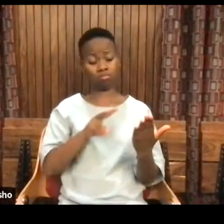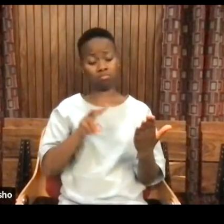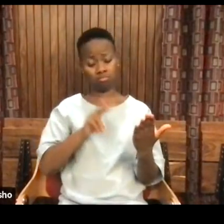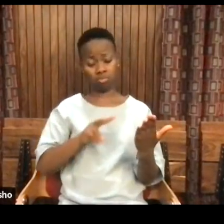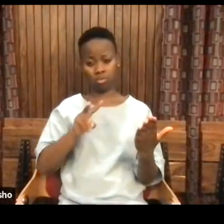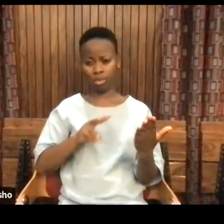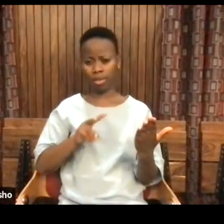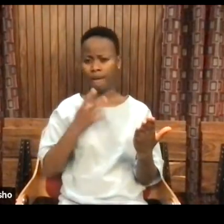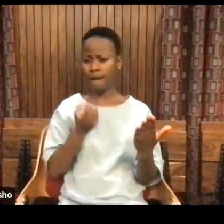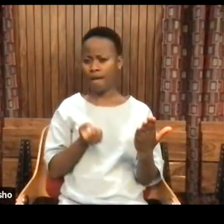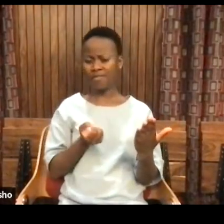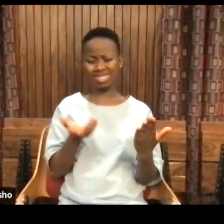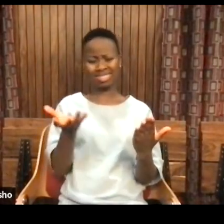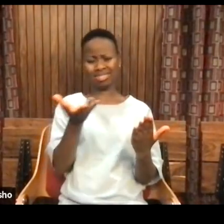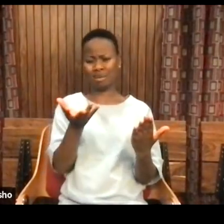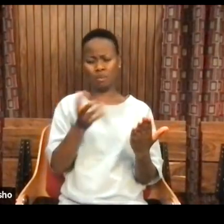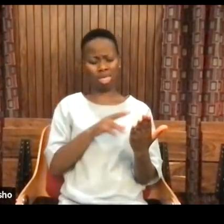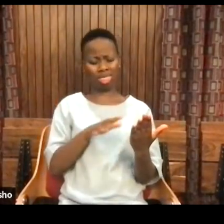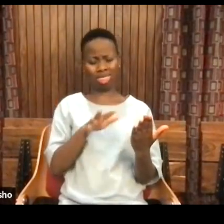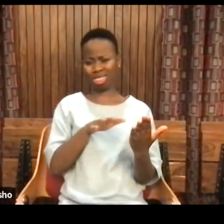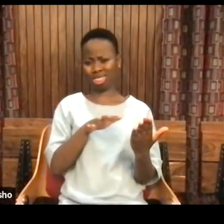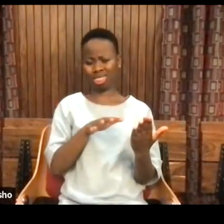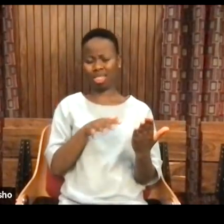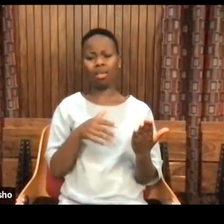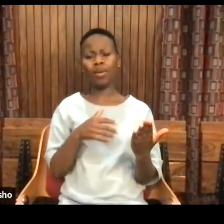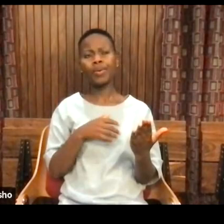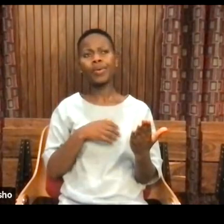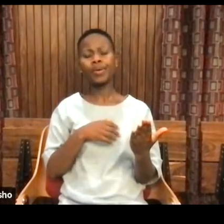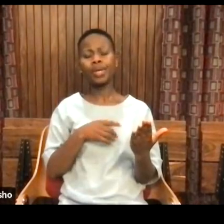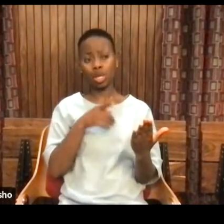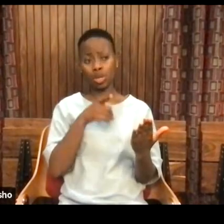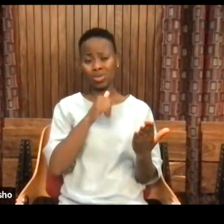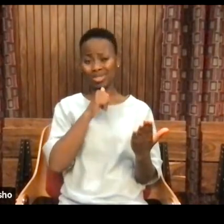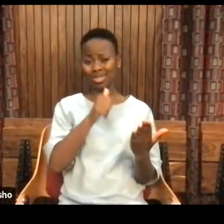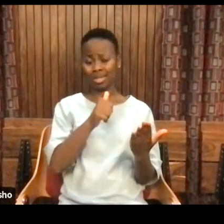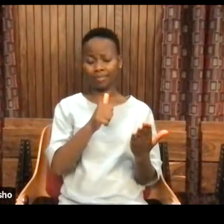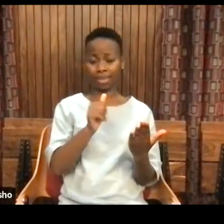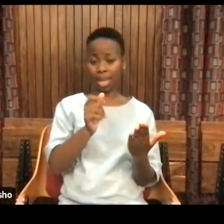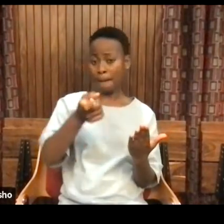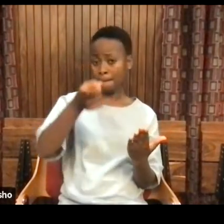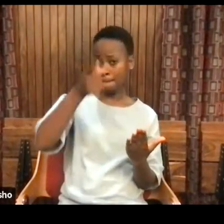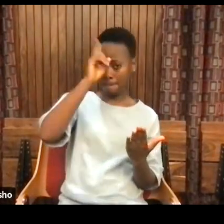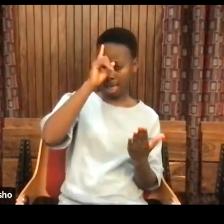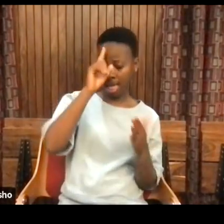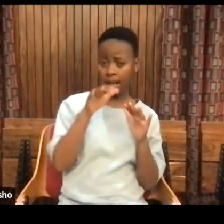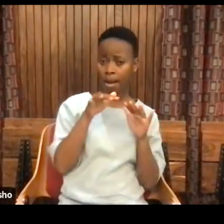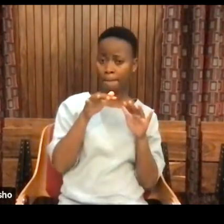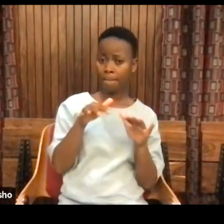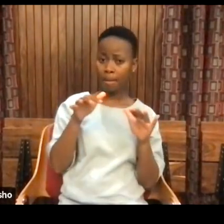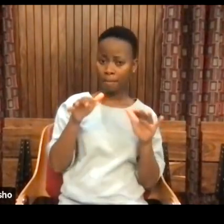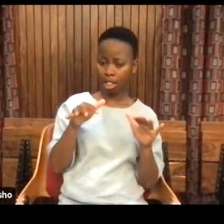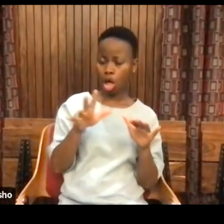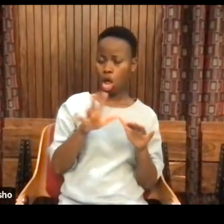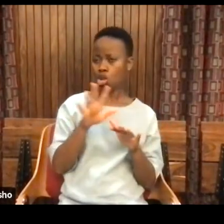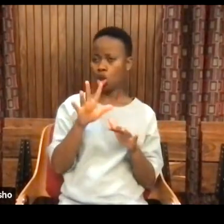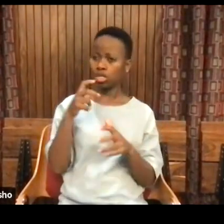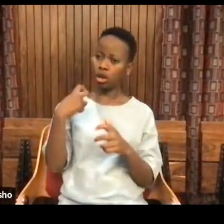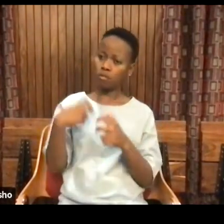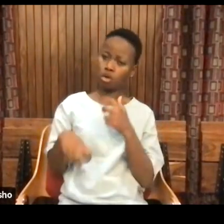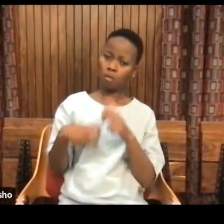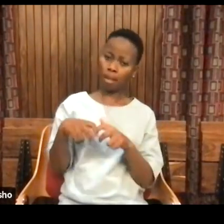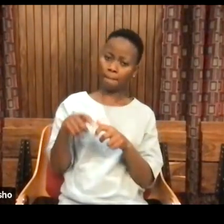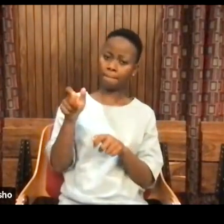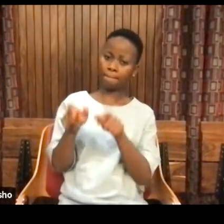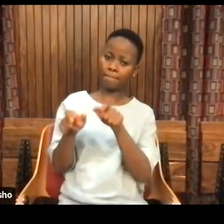there is some way I read books you said, black people are not problematic people,